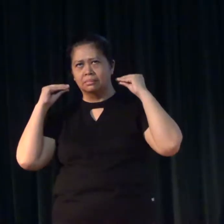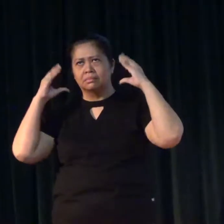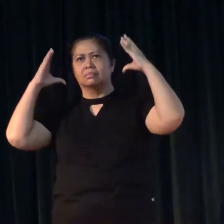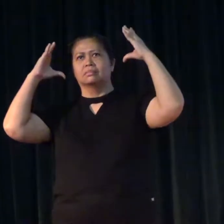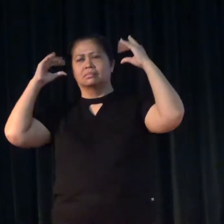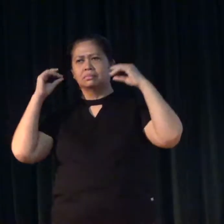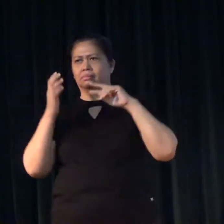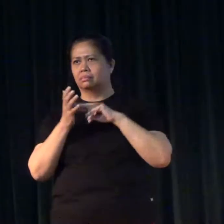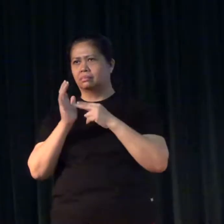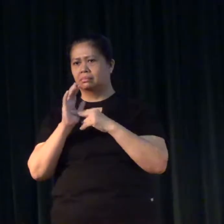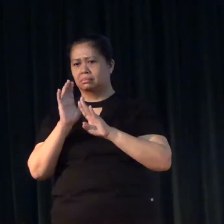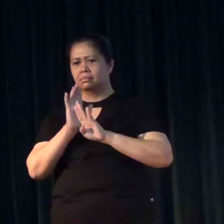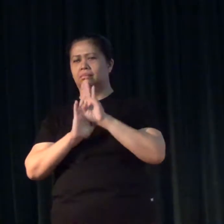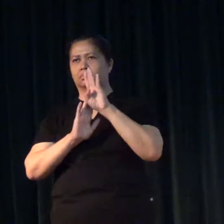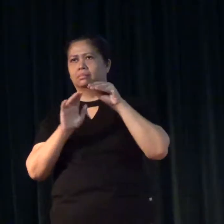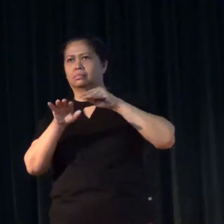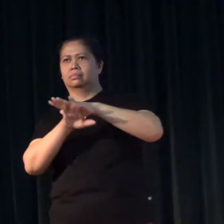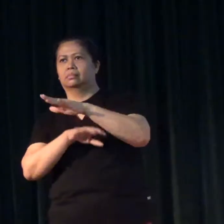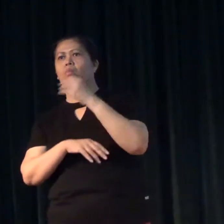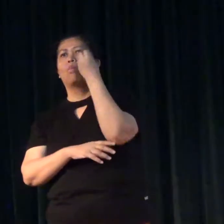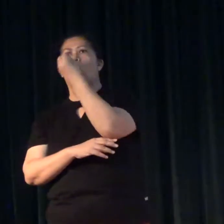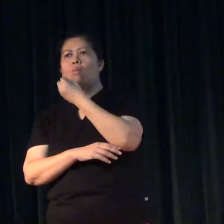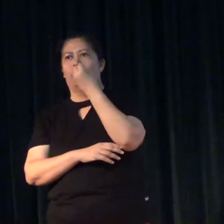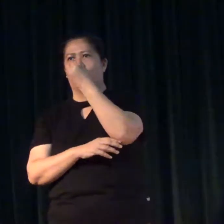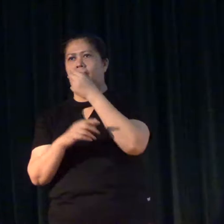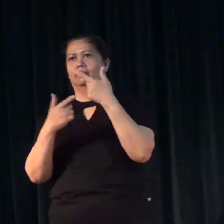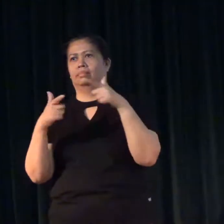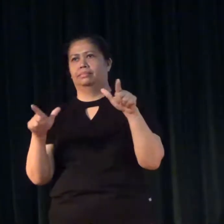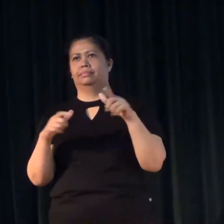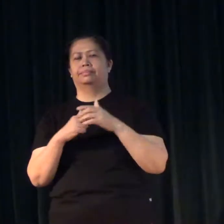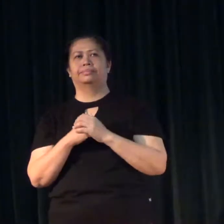on the development of oral language.